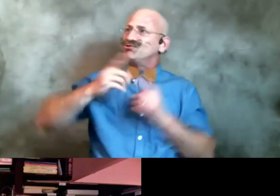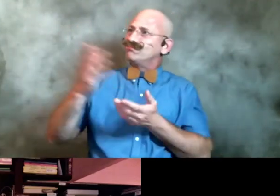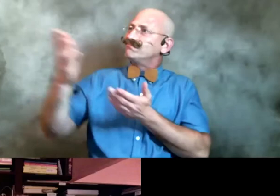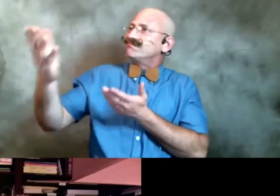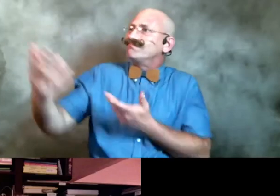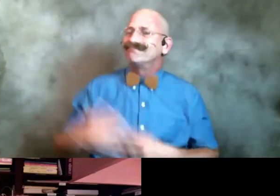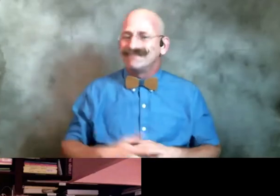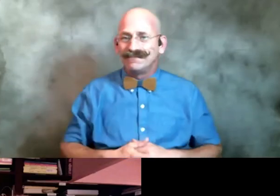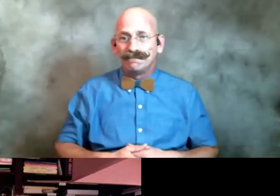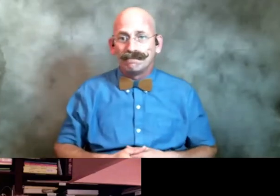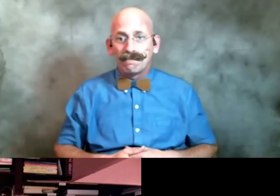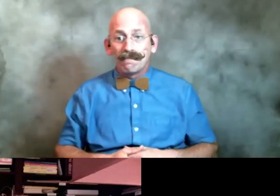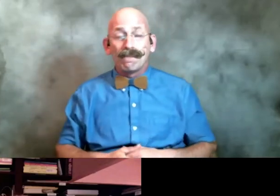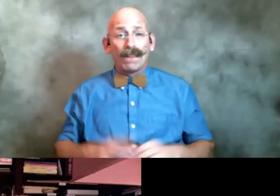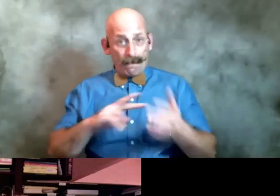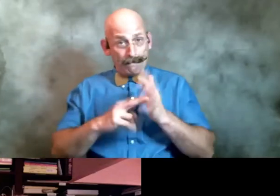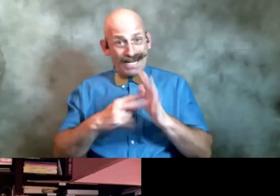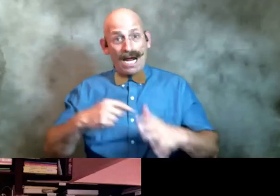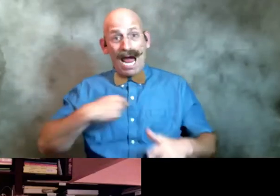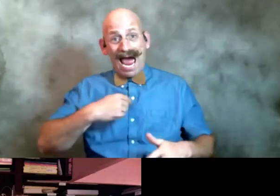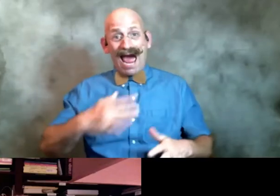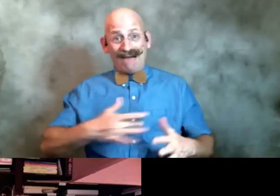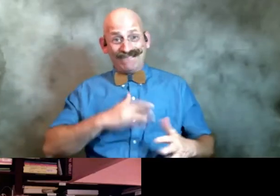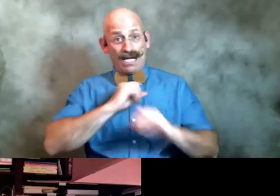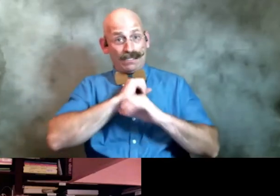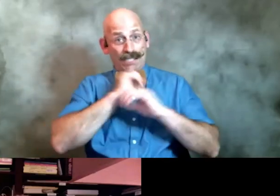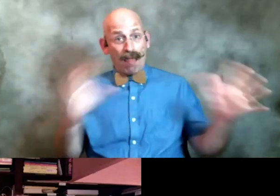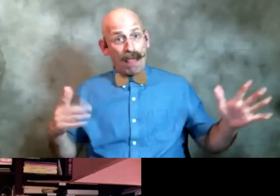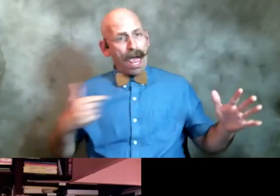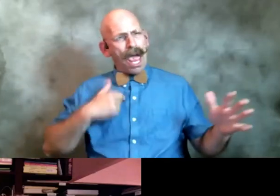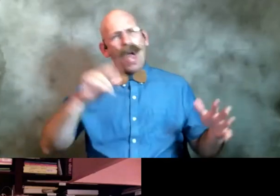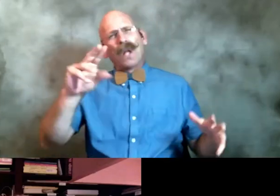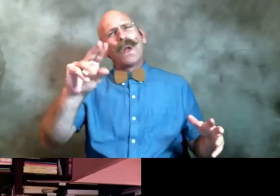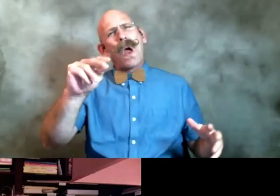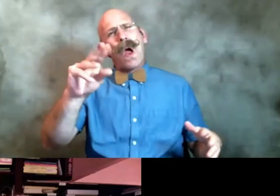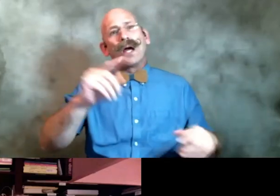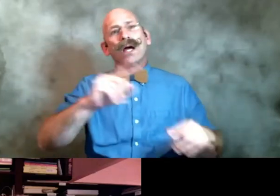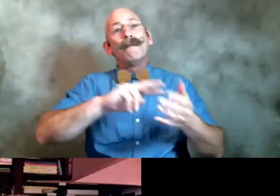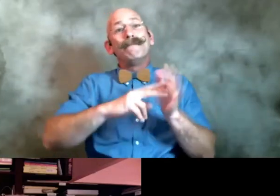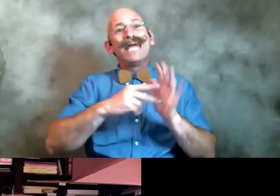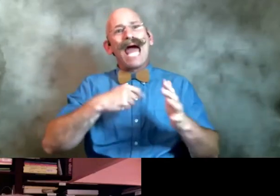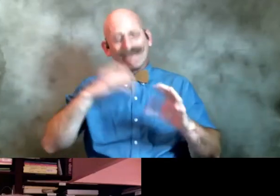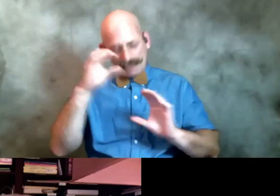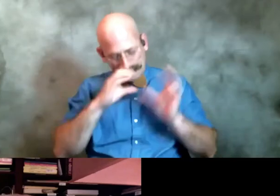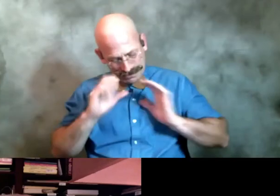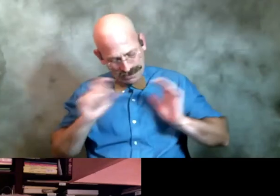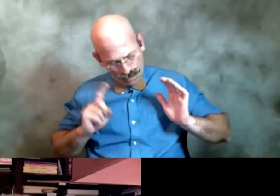that i don't feel anything it's that you got to look for it